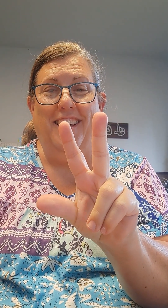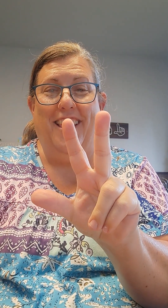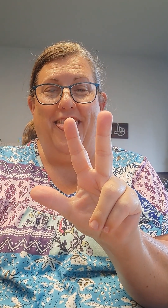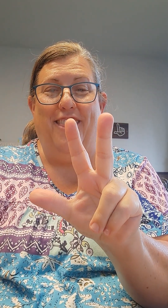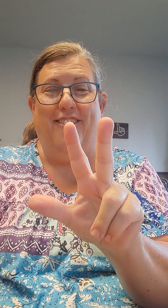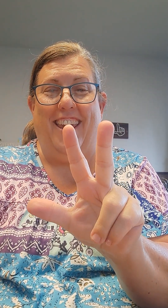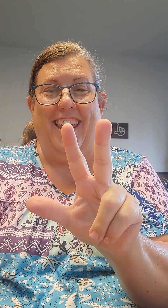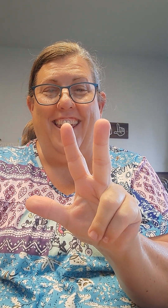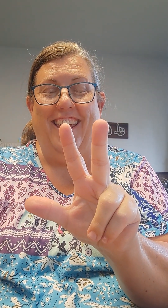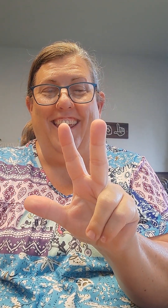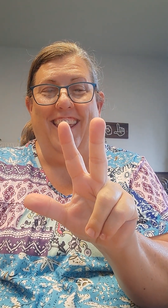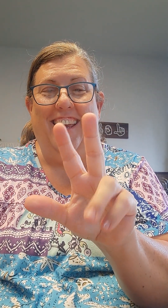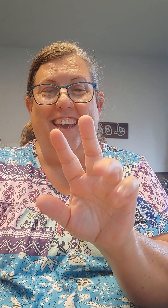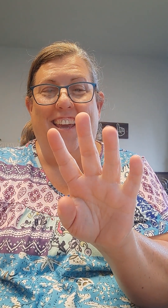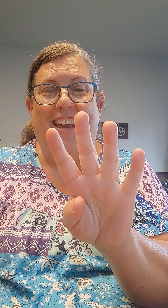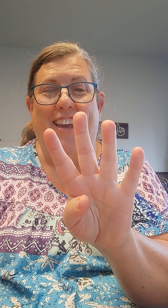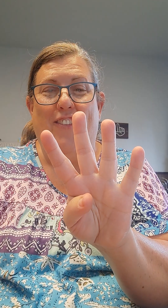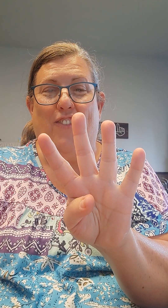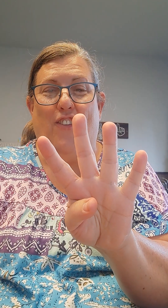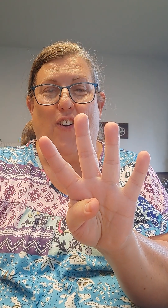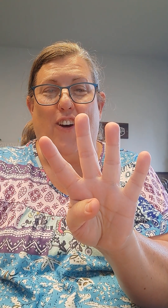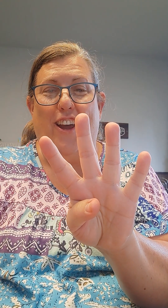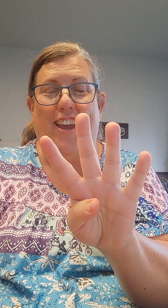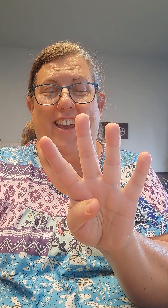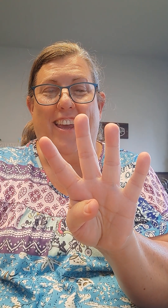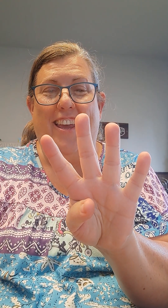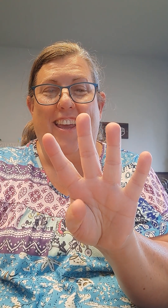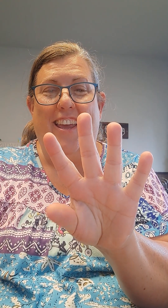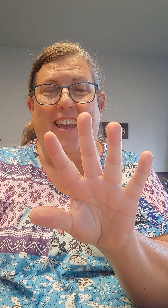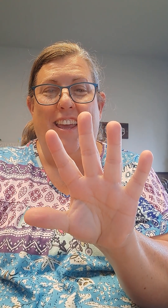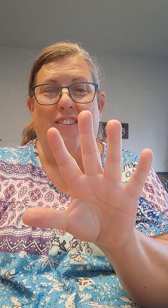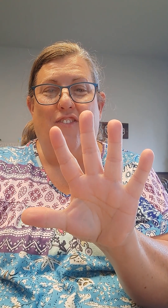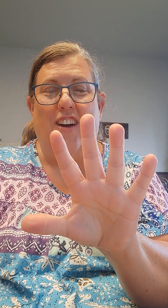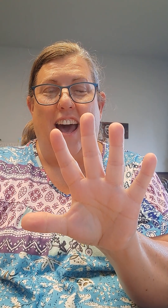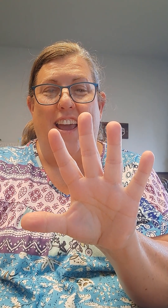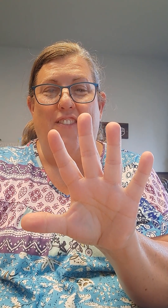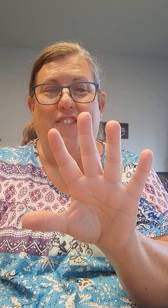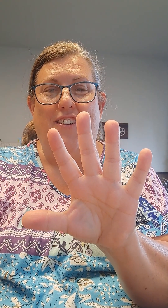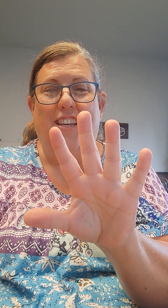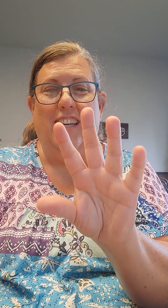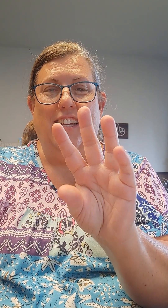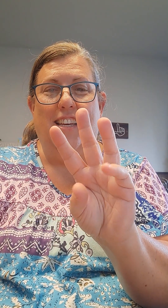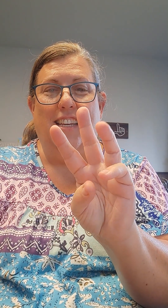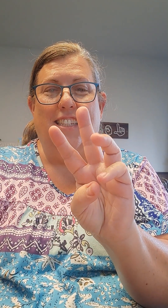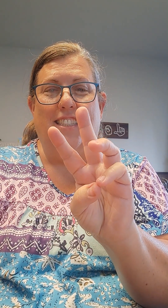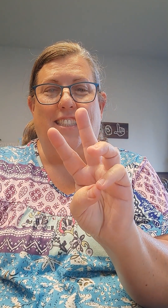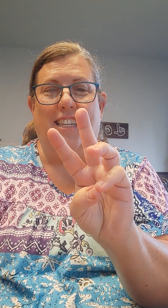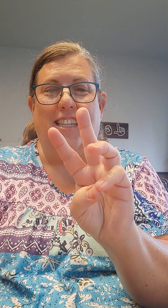three, four, five, six,